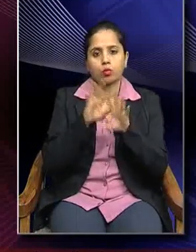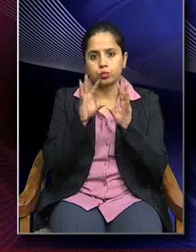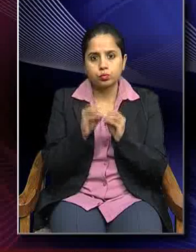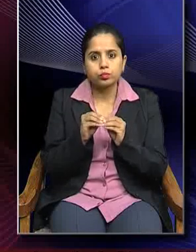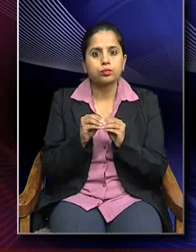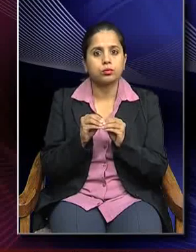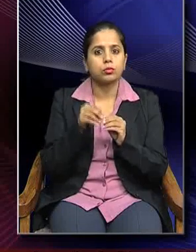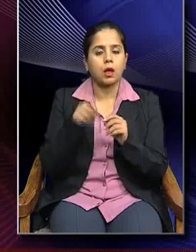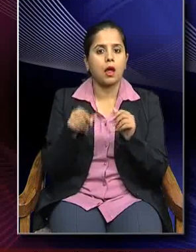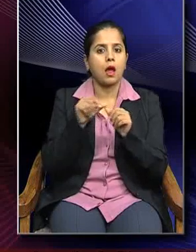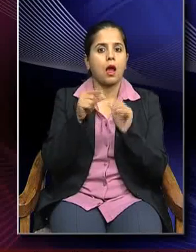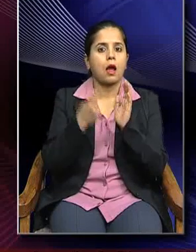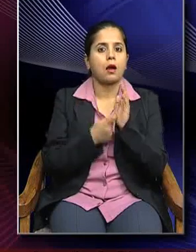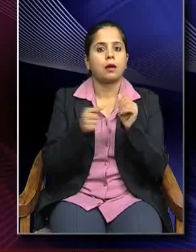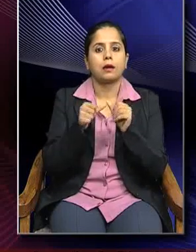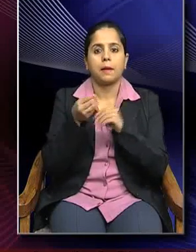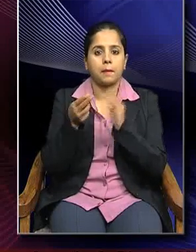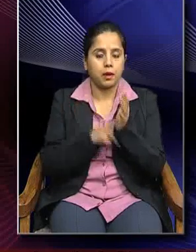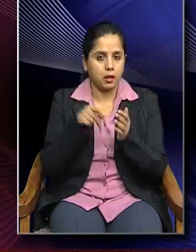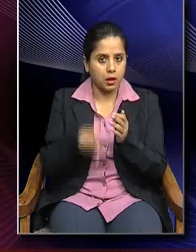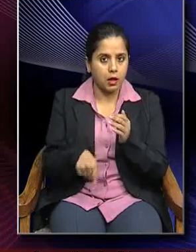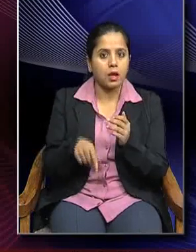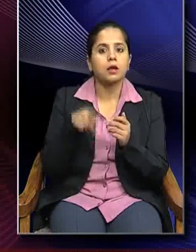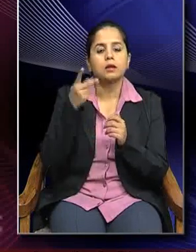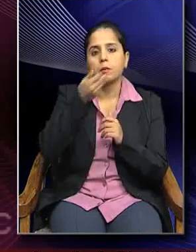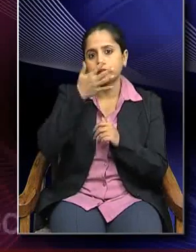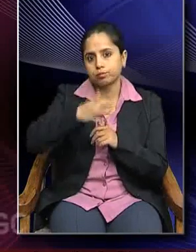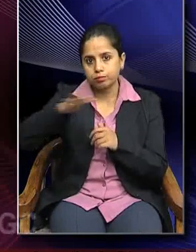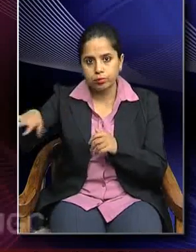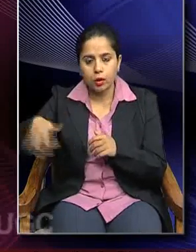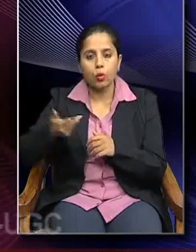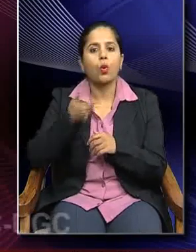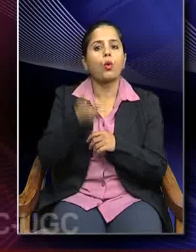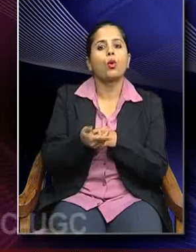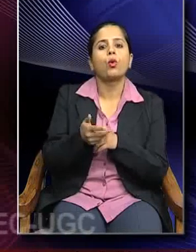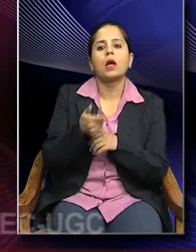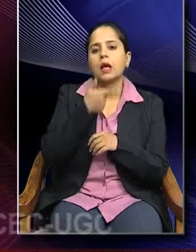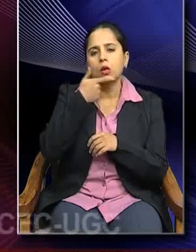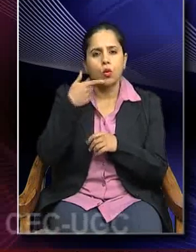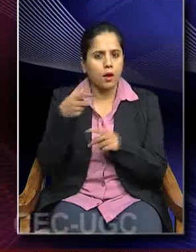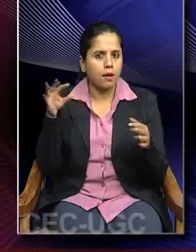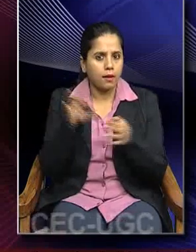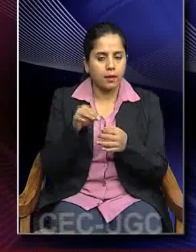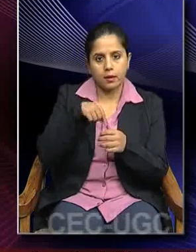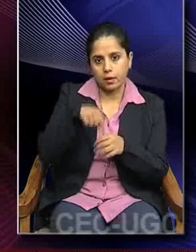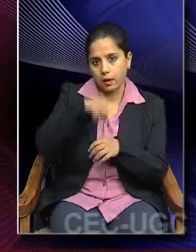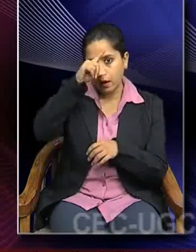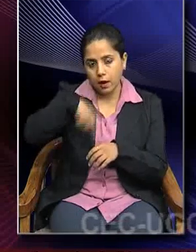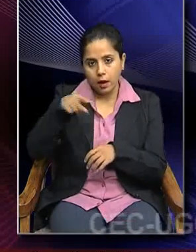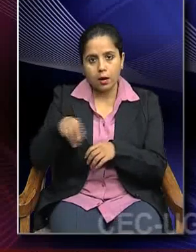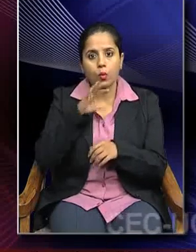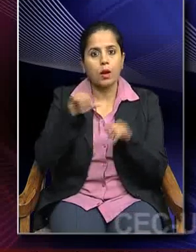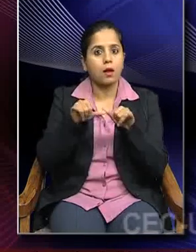Arabian Sea and the Red Sea connecting Indian mainland